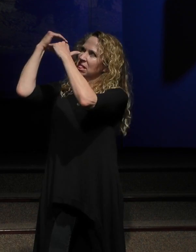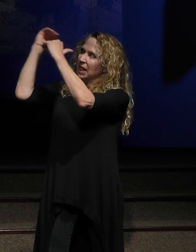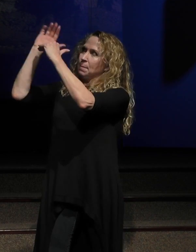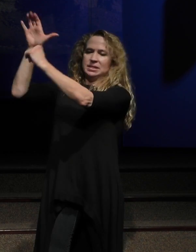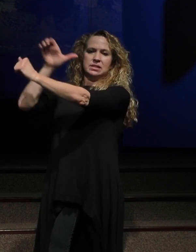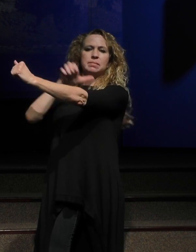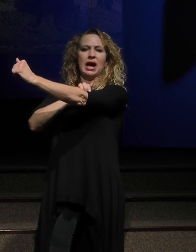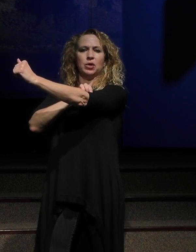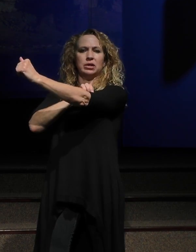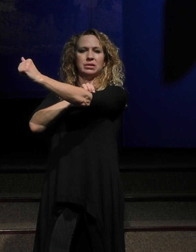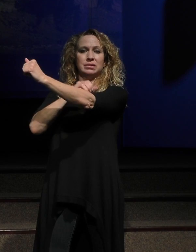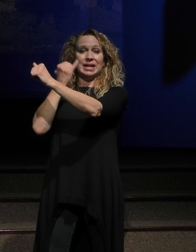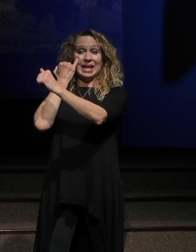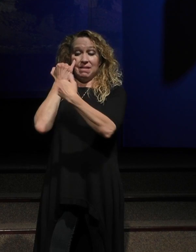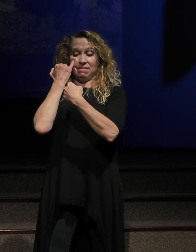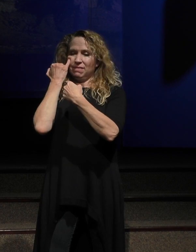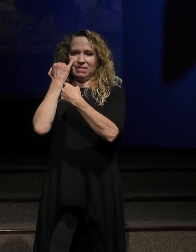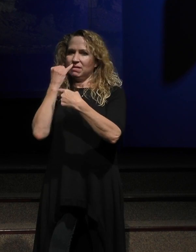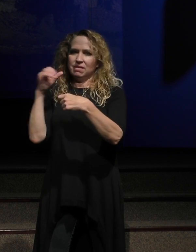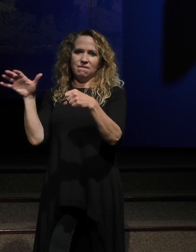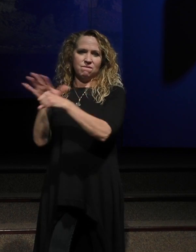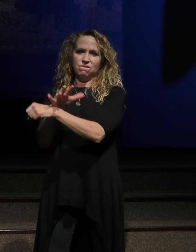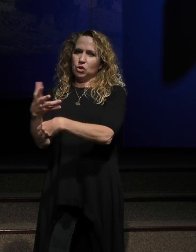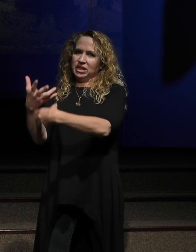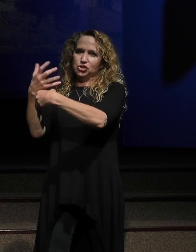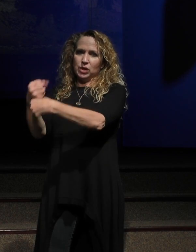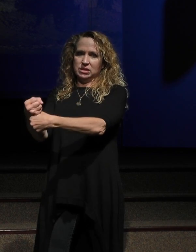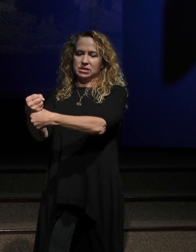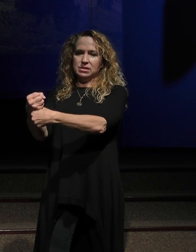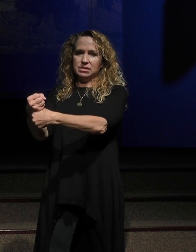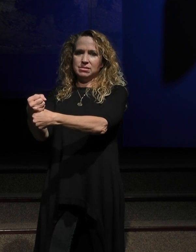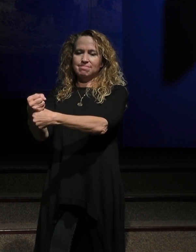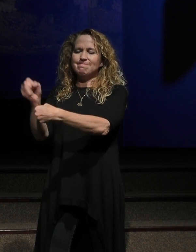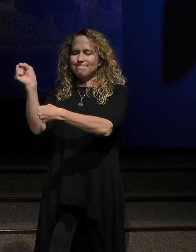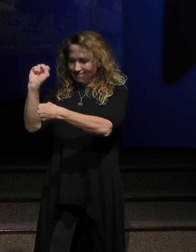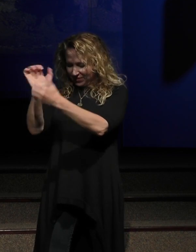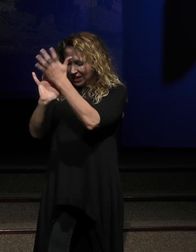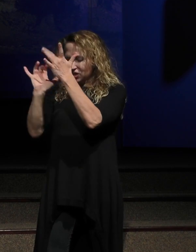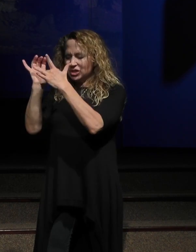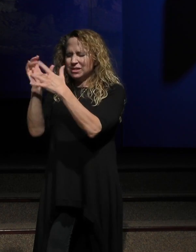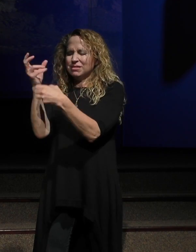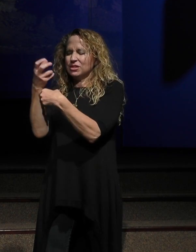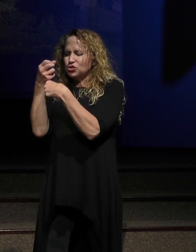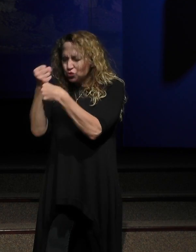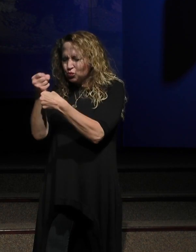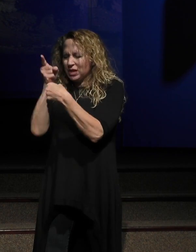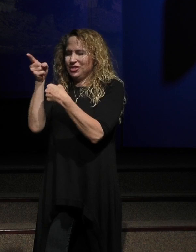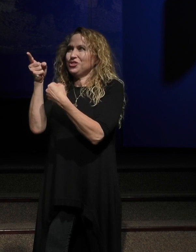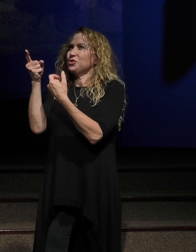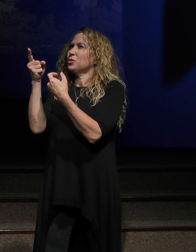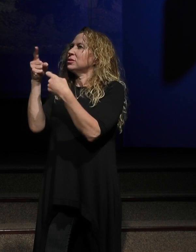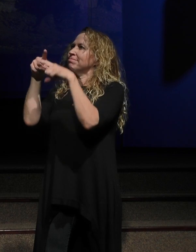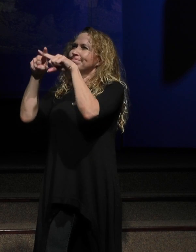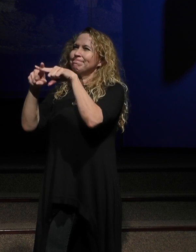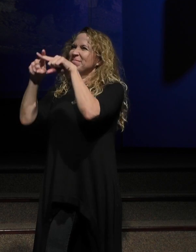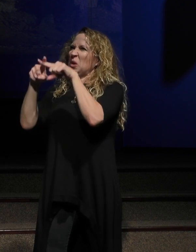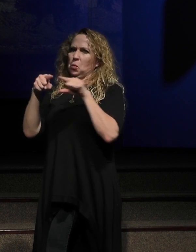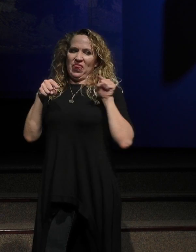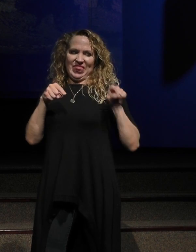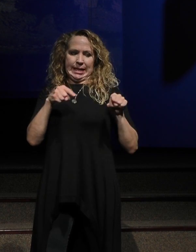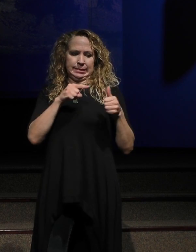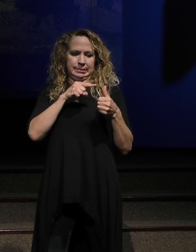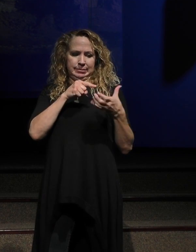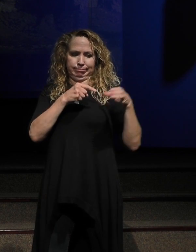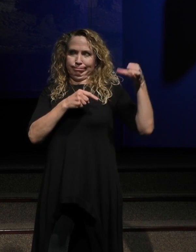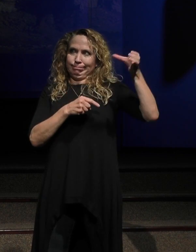fully trust him. Yes, Jesus, I trust you with my life. I trust you with this area in my